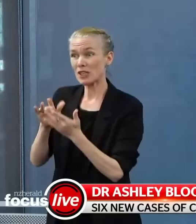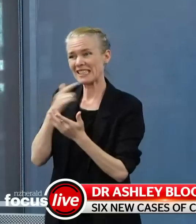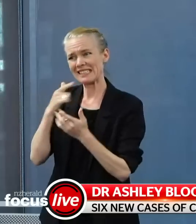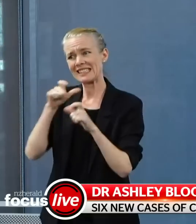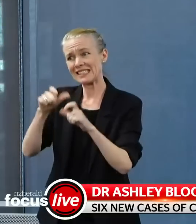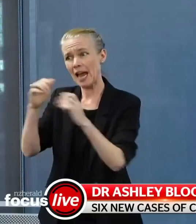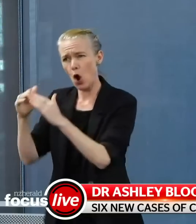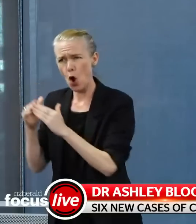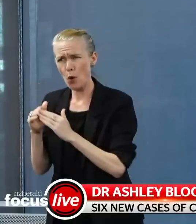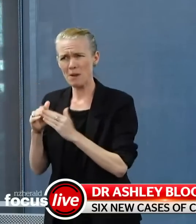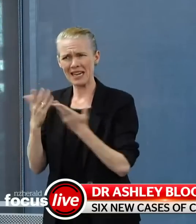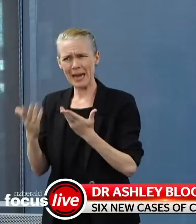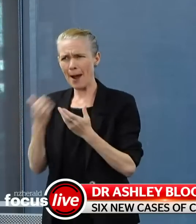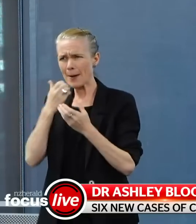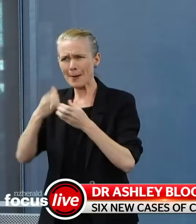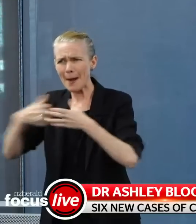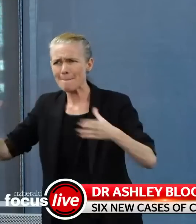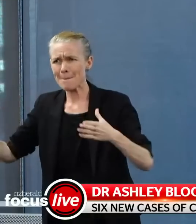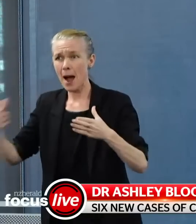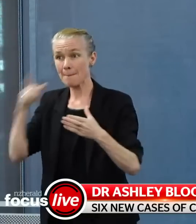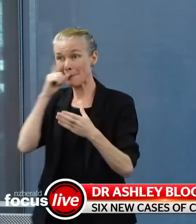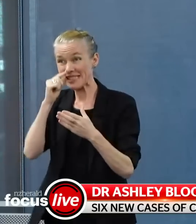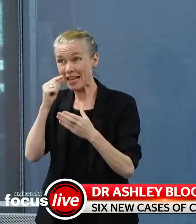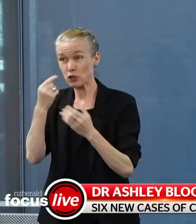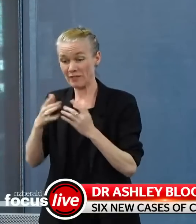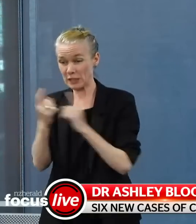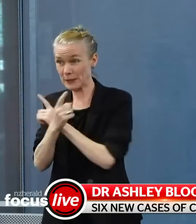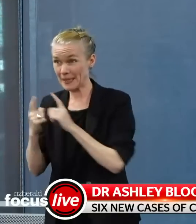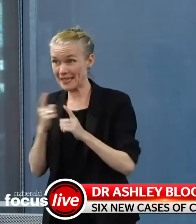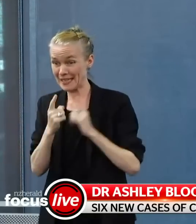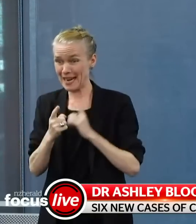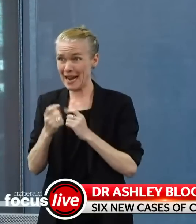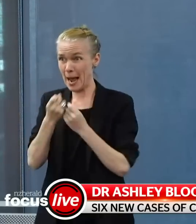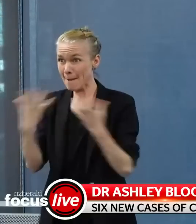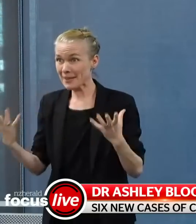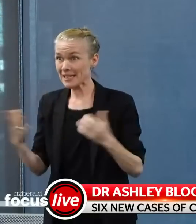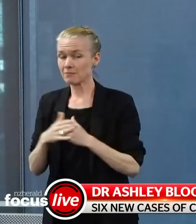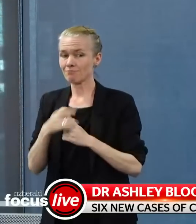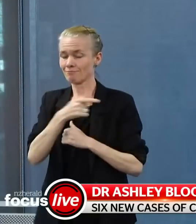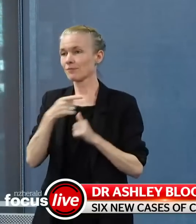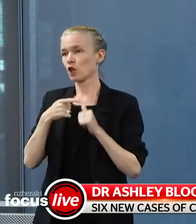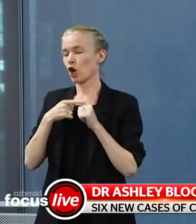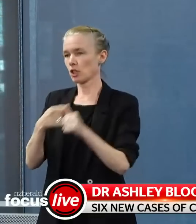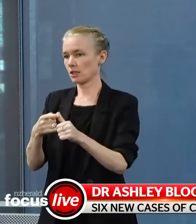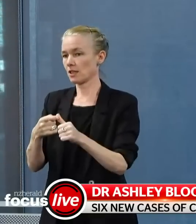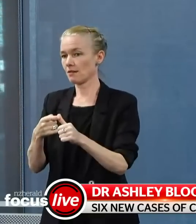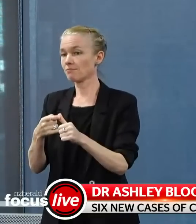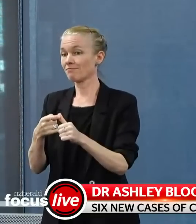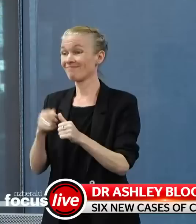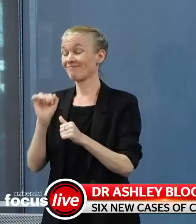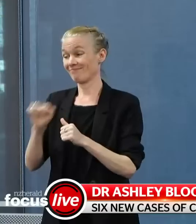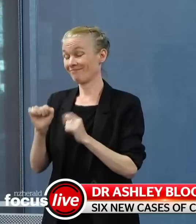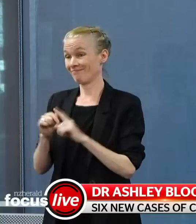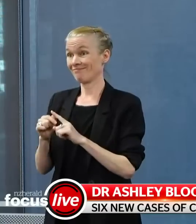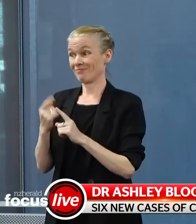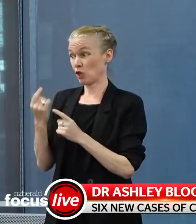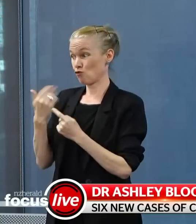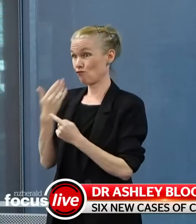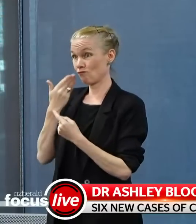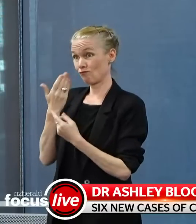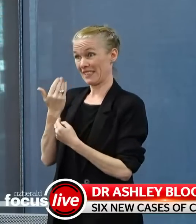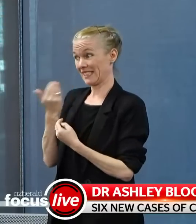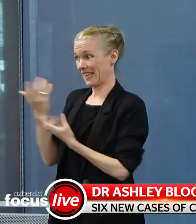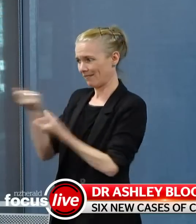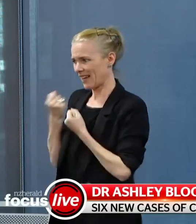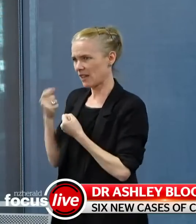In terms of potential contacts, yes. So with this latest events around the bereavement, there